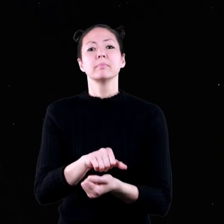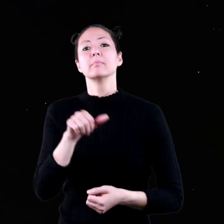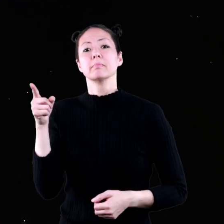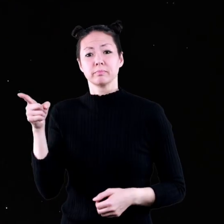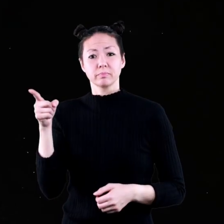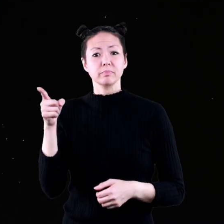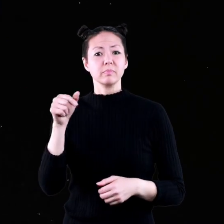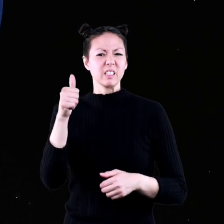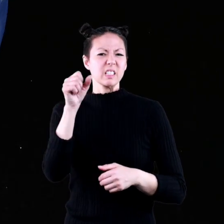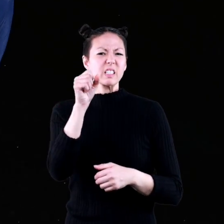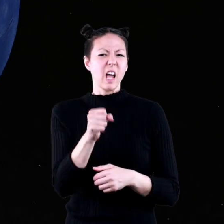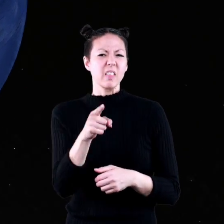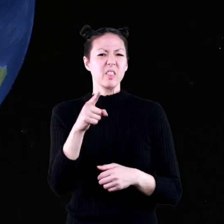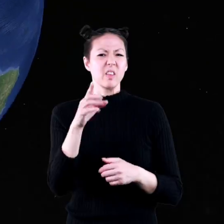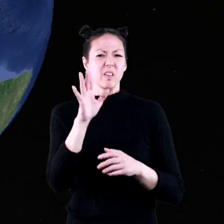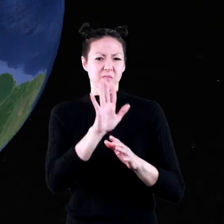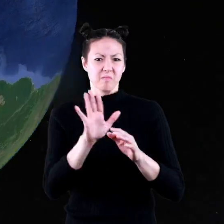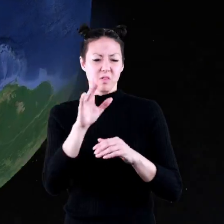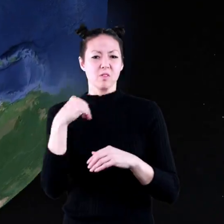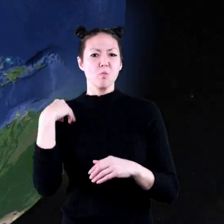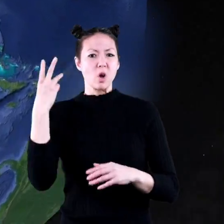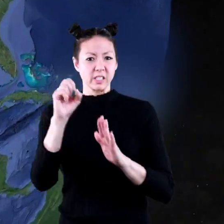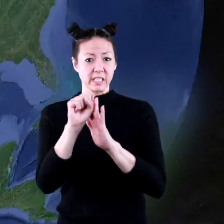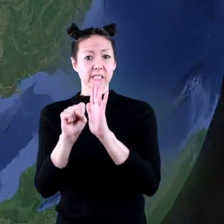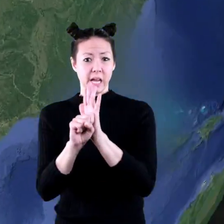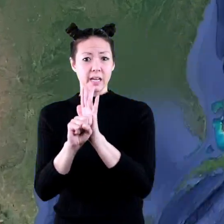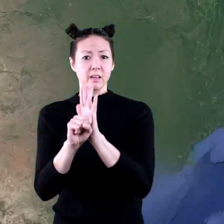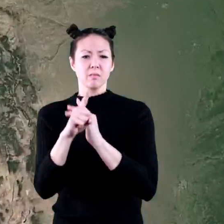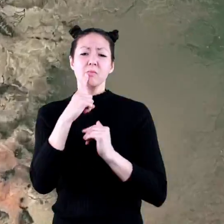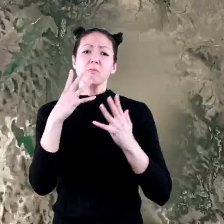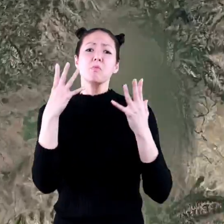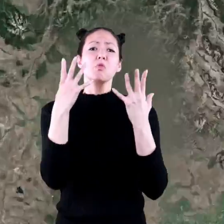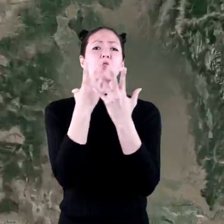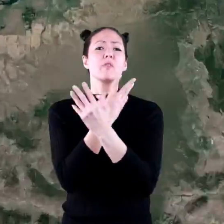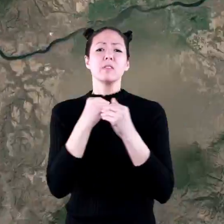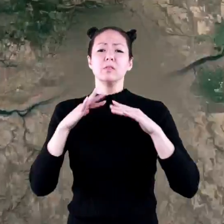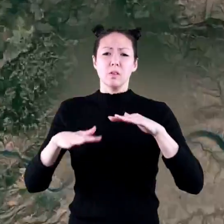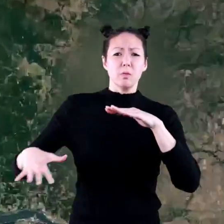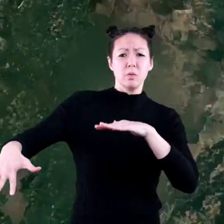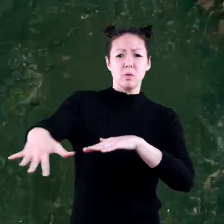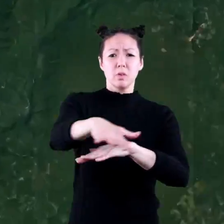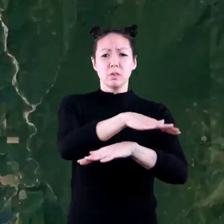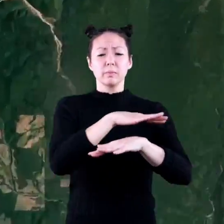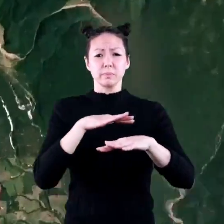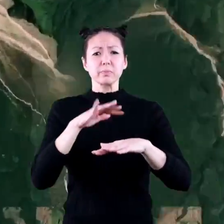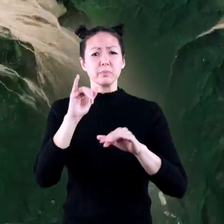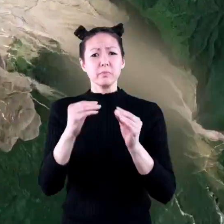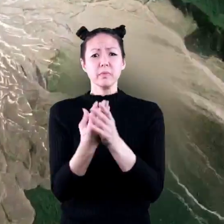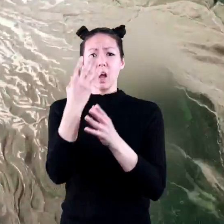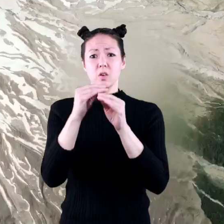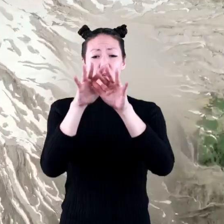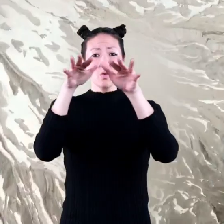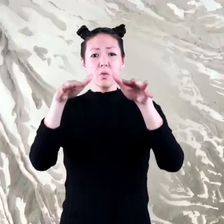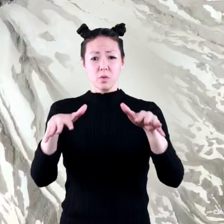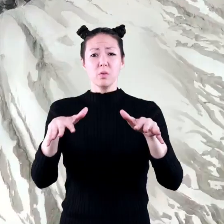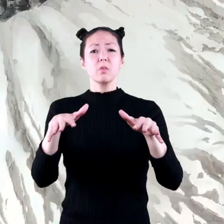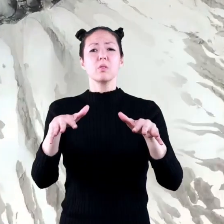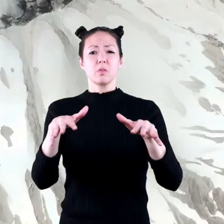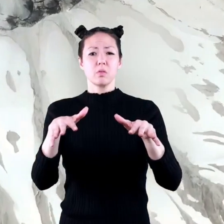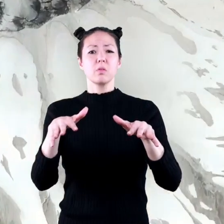mountain range of southwest Washington state, there rises many beautiful snow-covered peaks. Some of them are volcanoes. One of